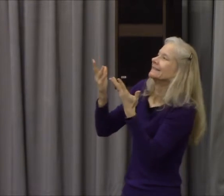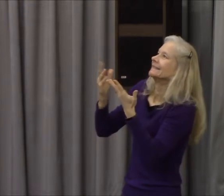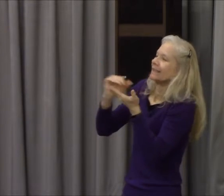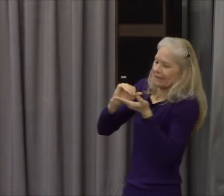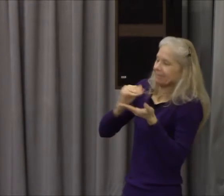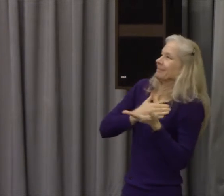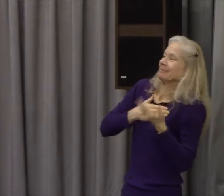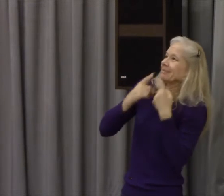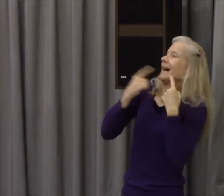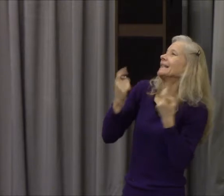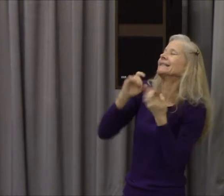guilt and the grave